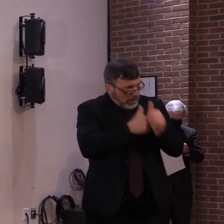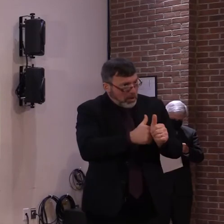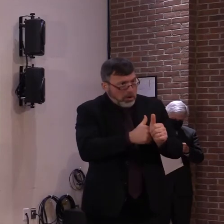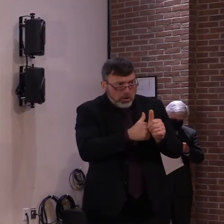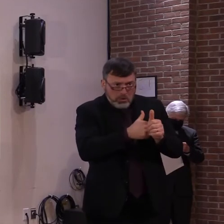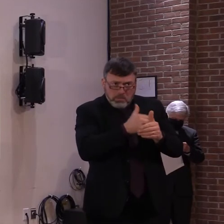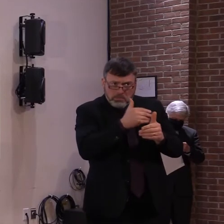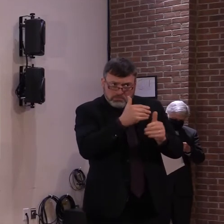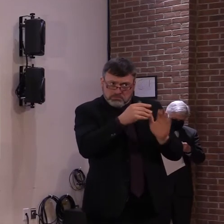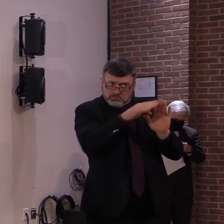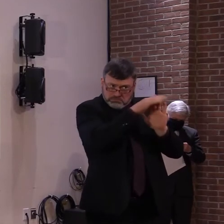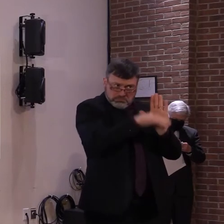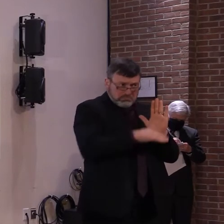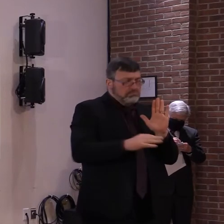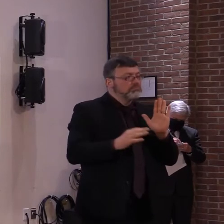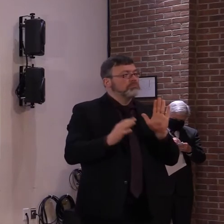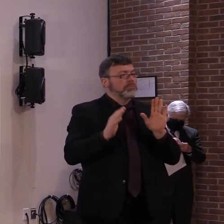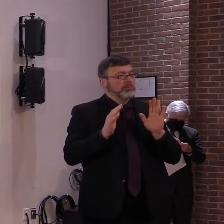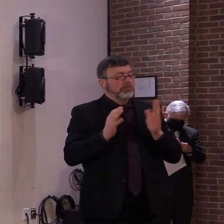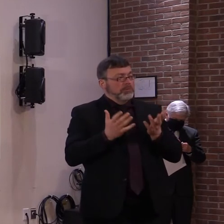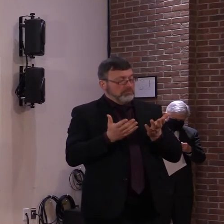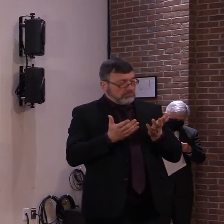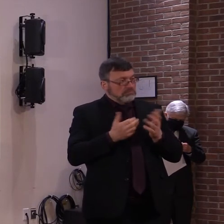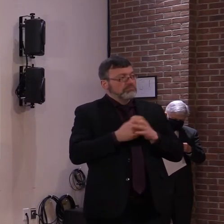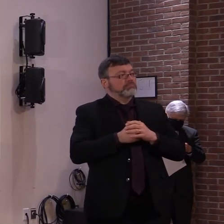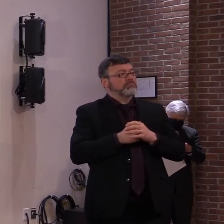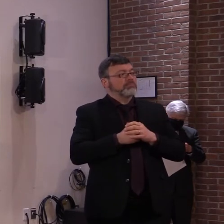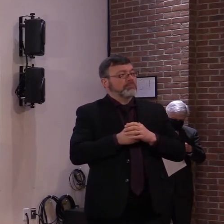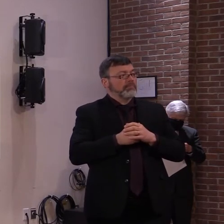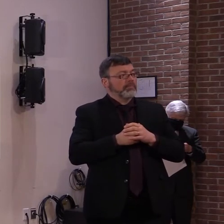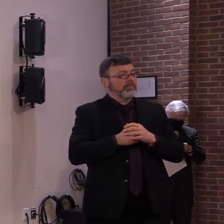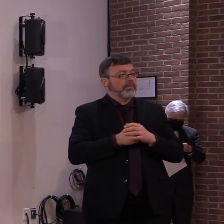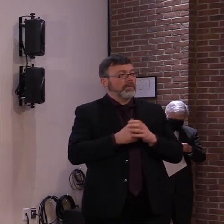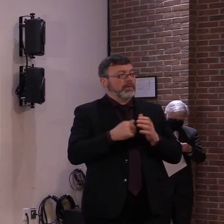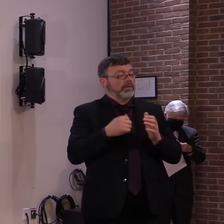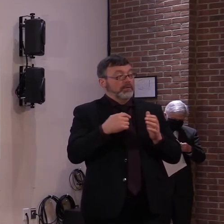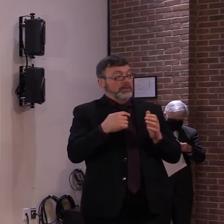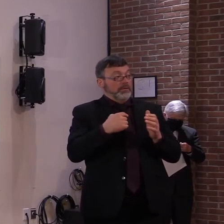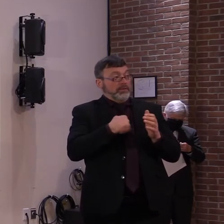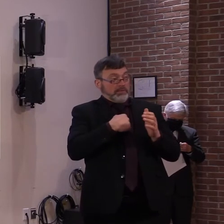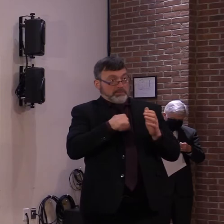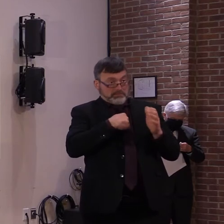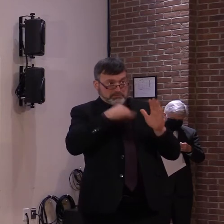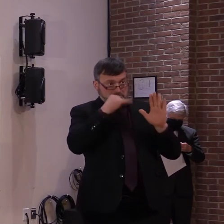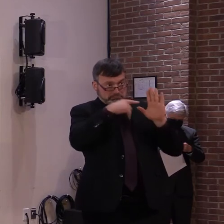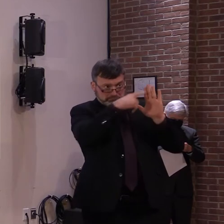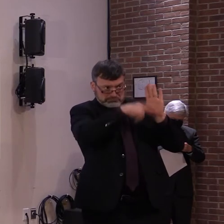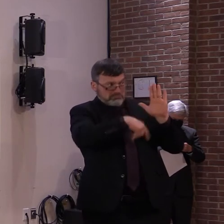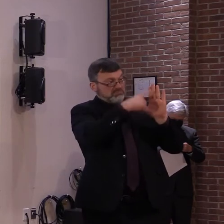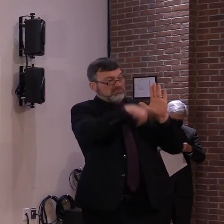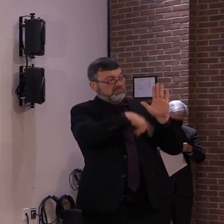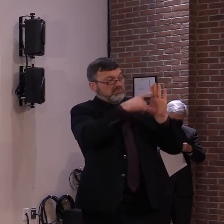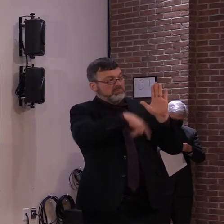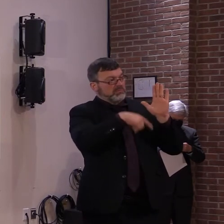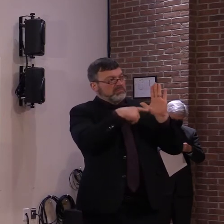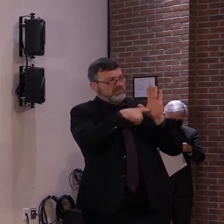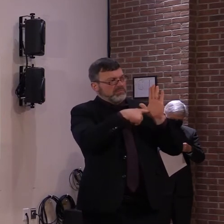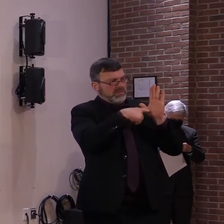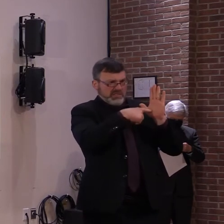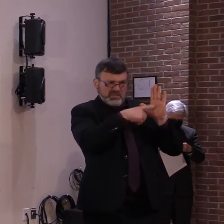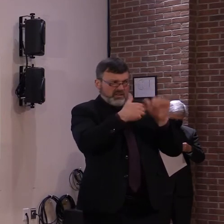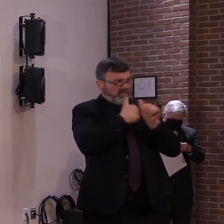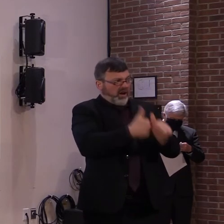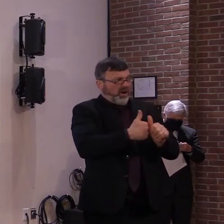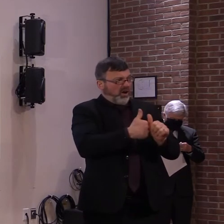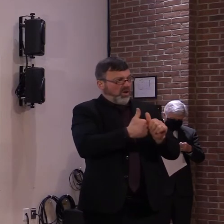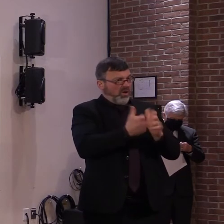I think, you know, our guidance has always been a reflection of the conditions that we operate in. So I think you're right. And this is kind of where I was